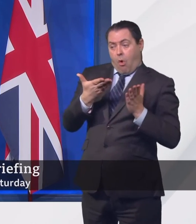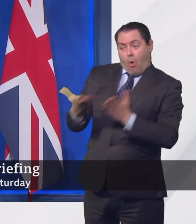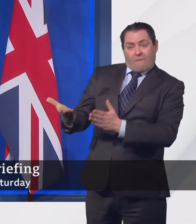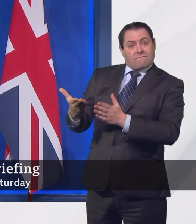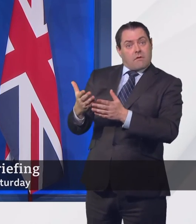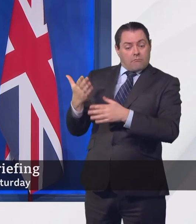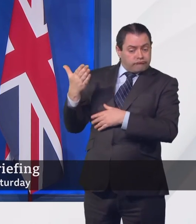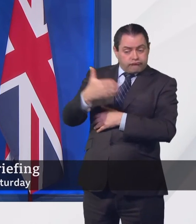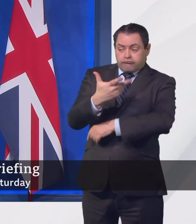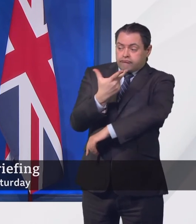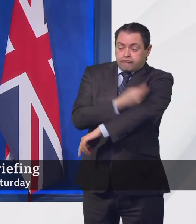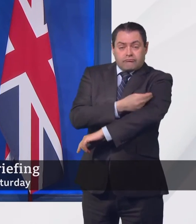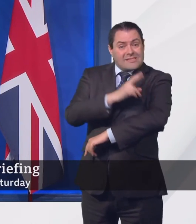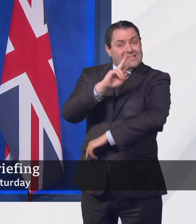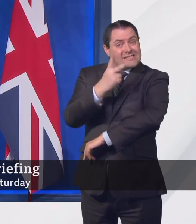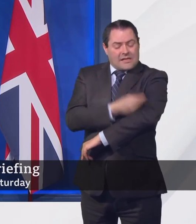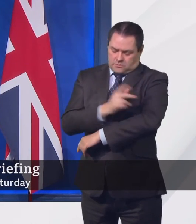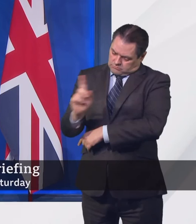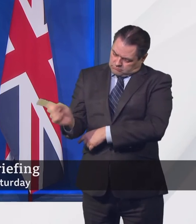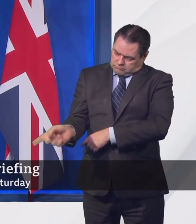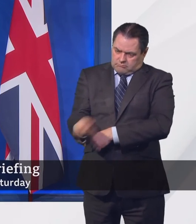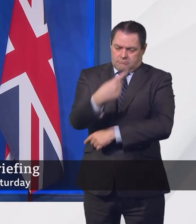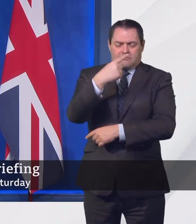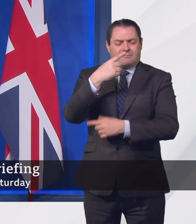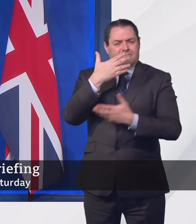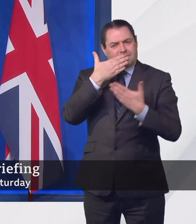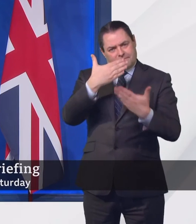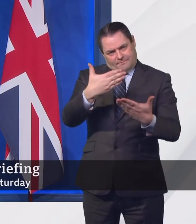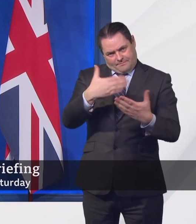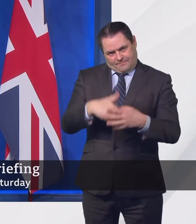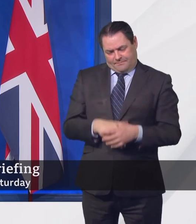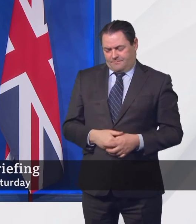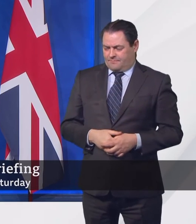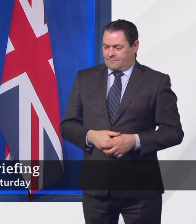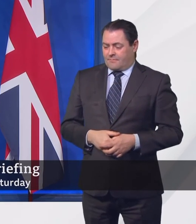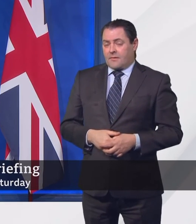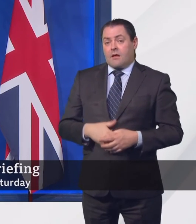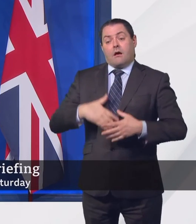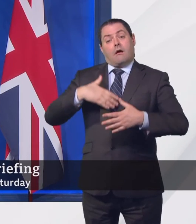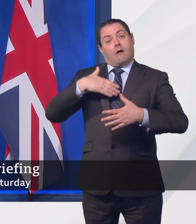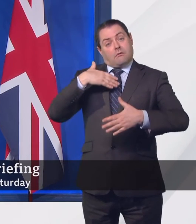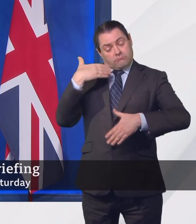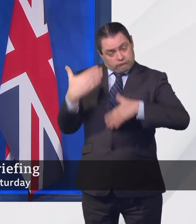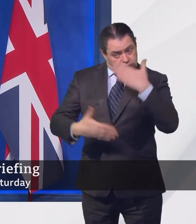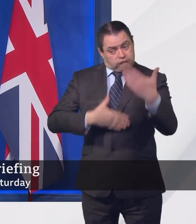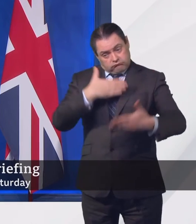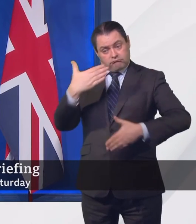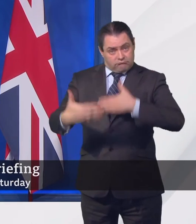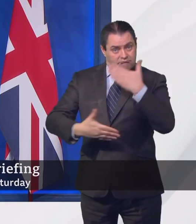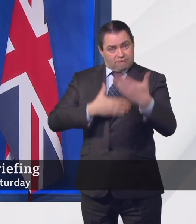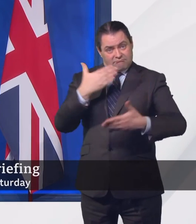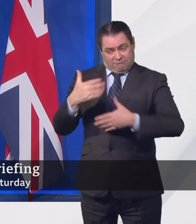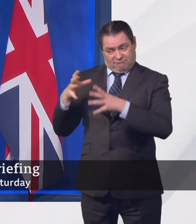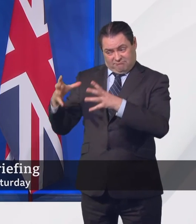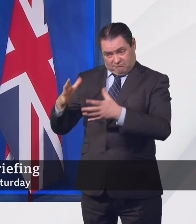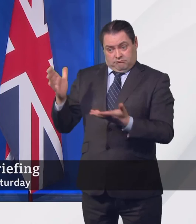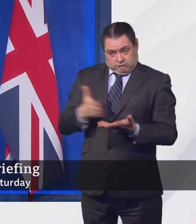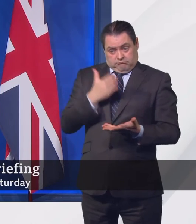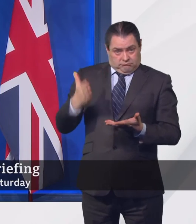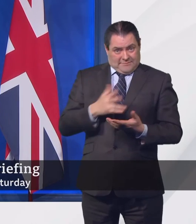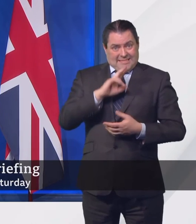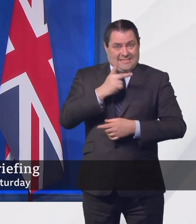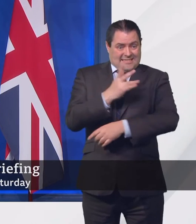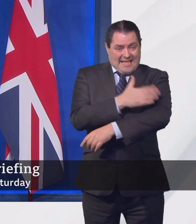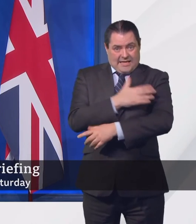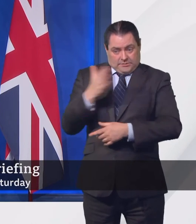it's your turn. And at the same time, as we push forwards with our programme to offer a vaccination to all adults